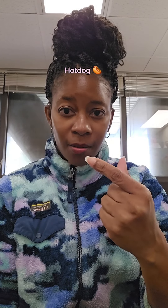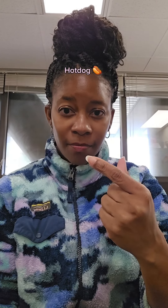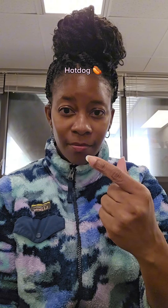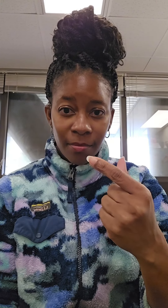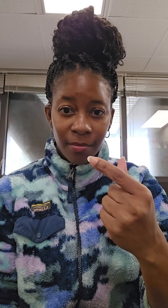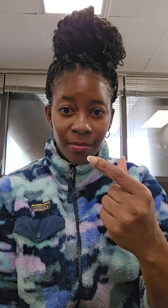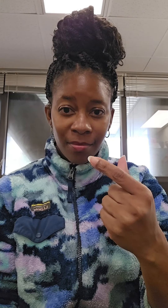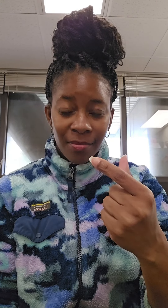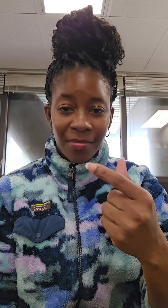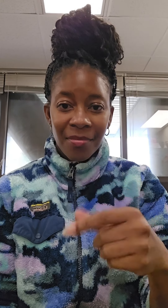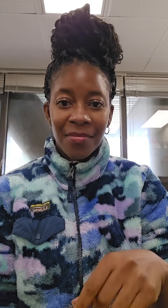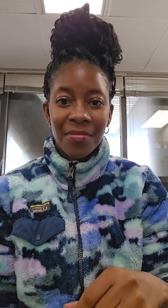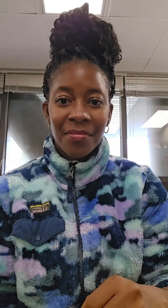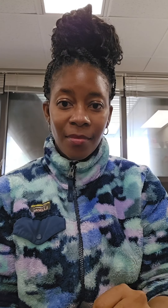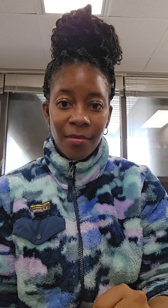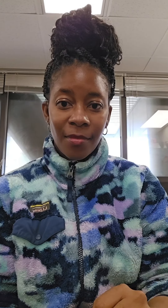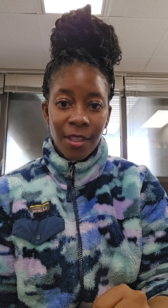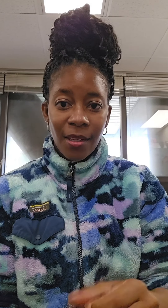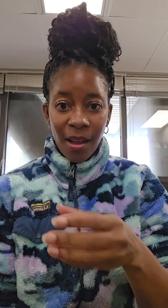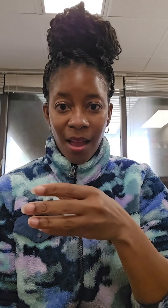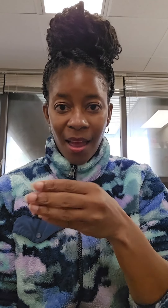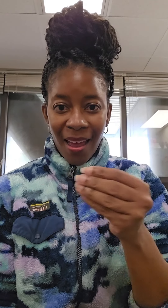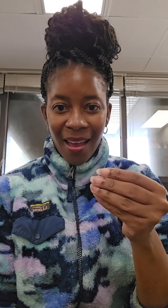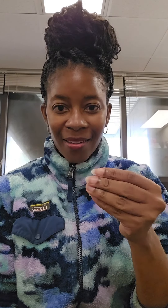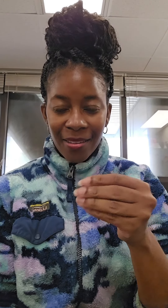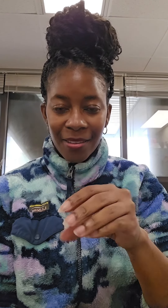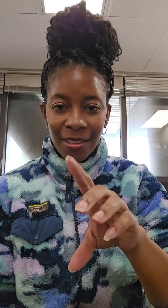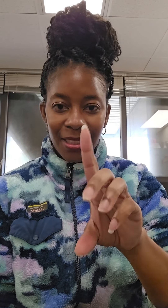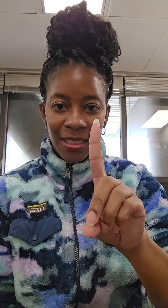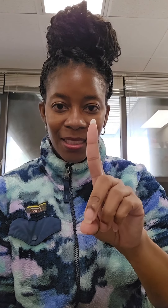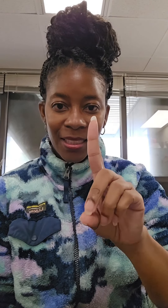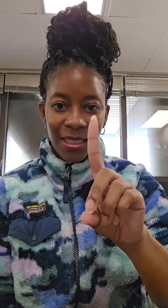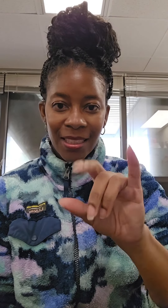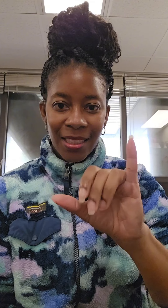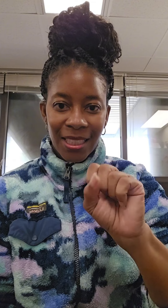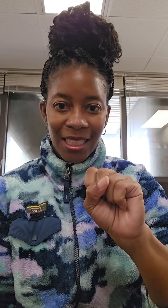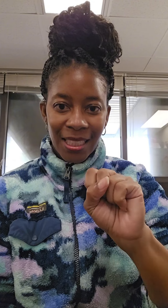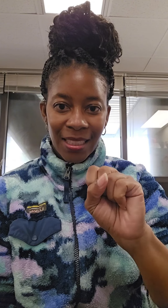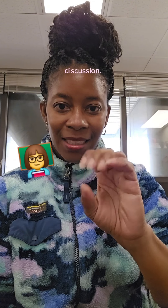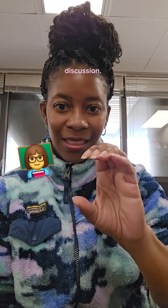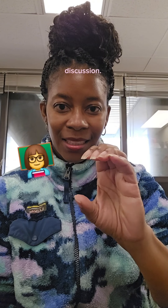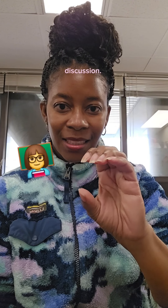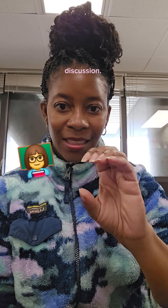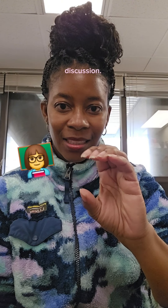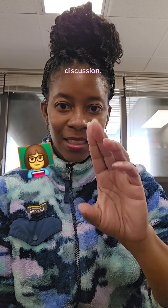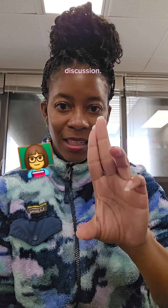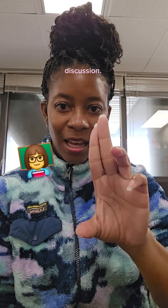and a hot